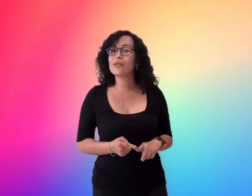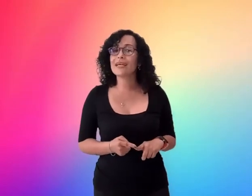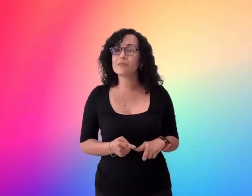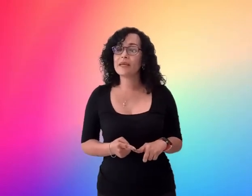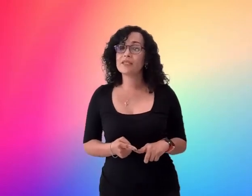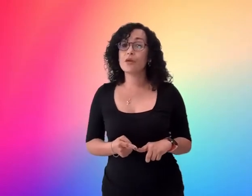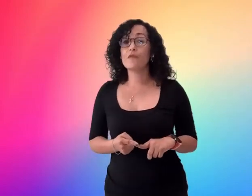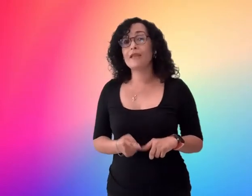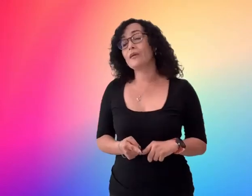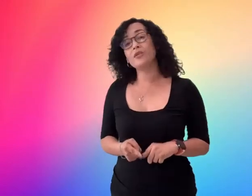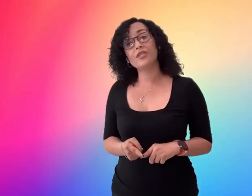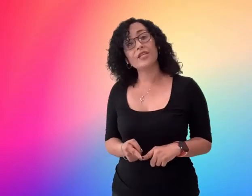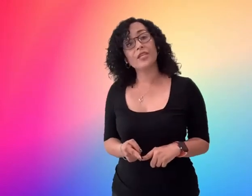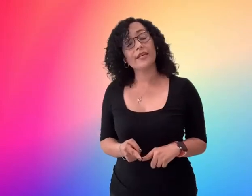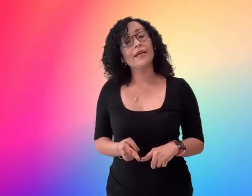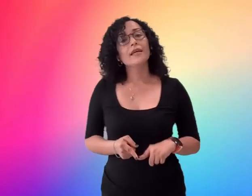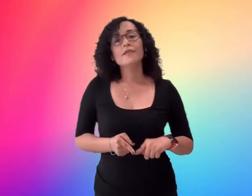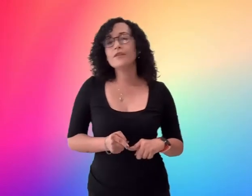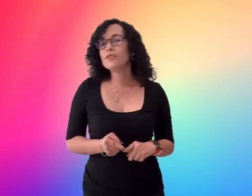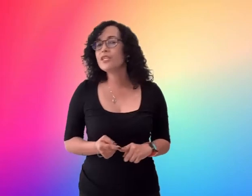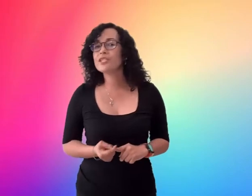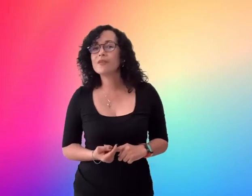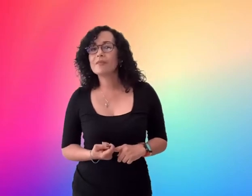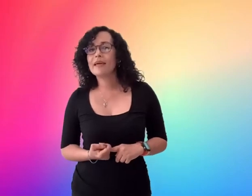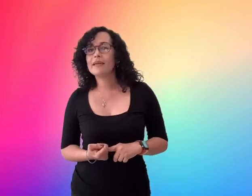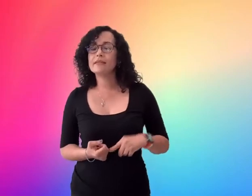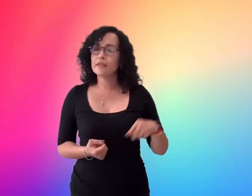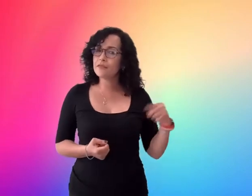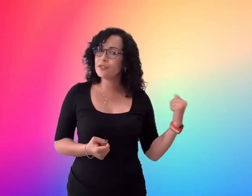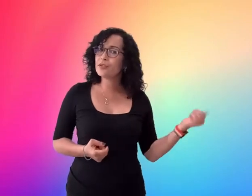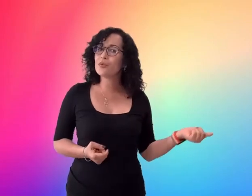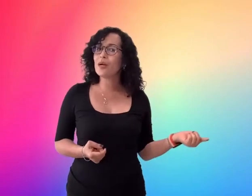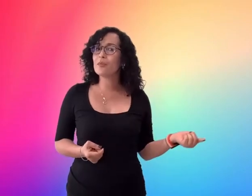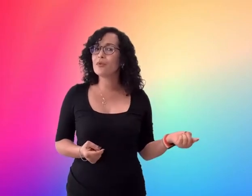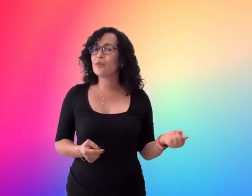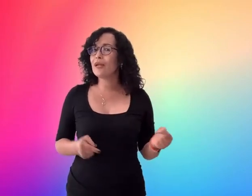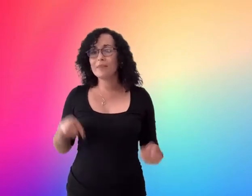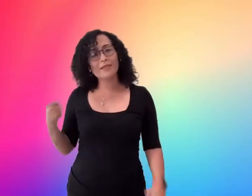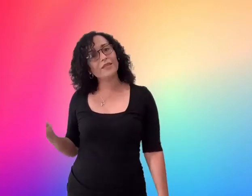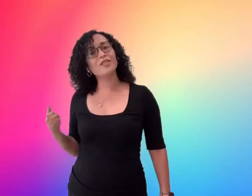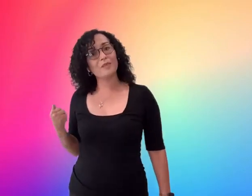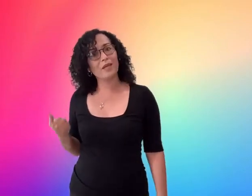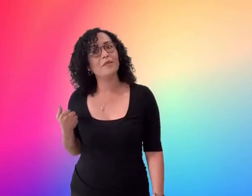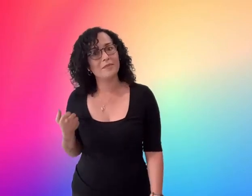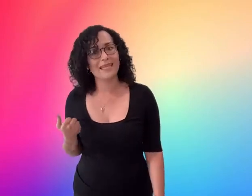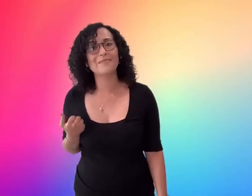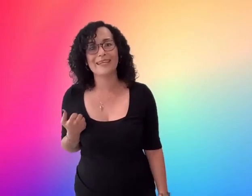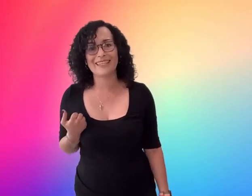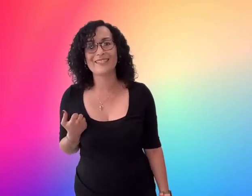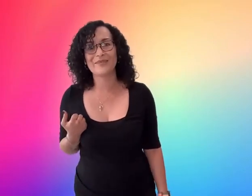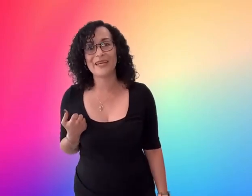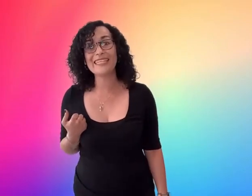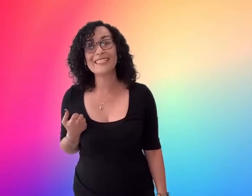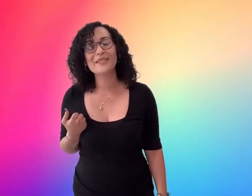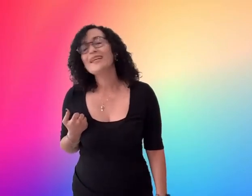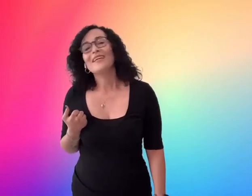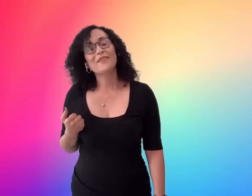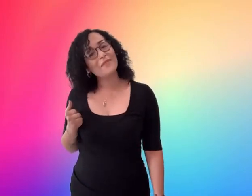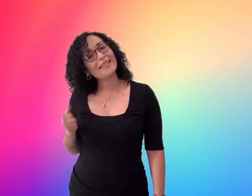aspects of language teaching few teachers remain indifferent to grammar and many teachers become obsessed by it right the fact